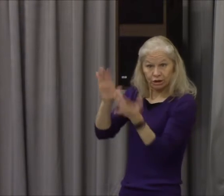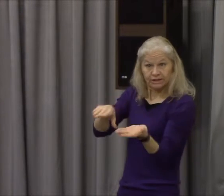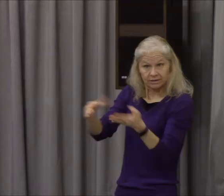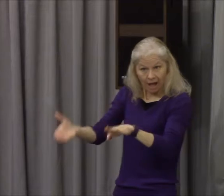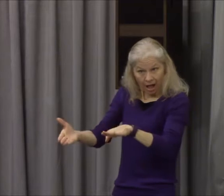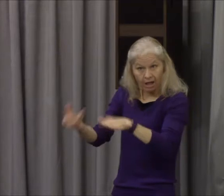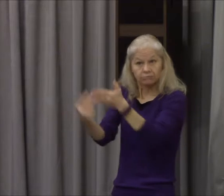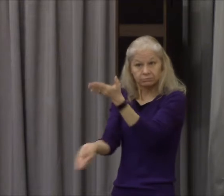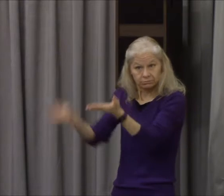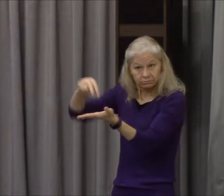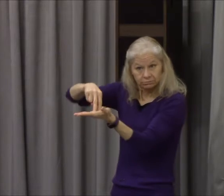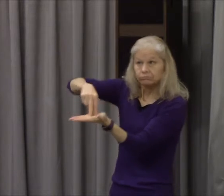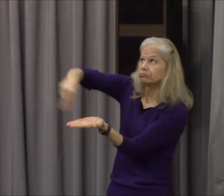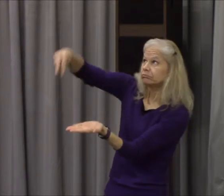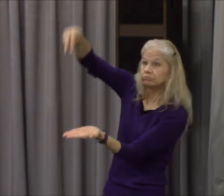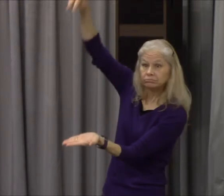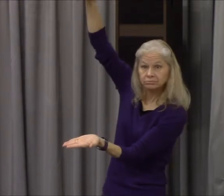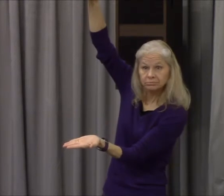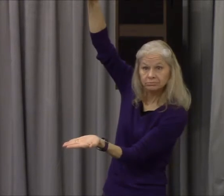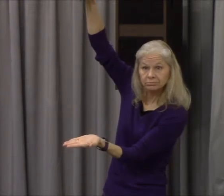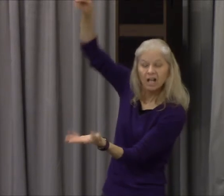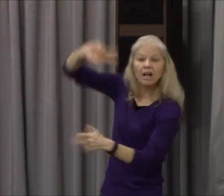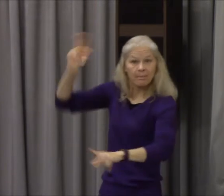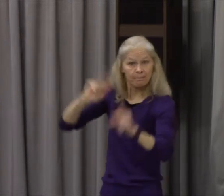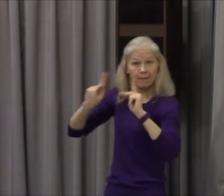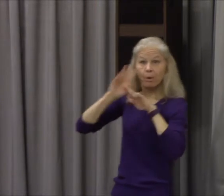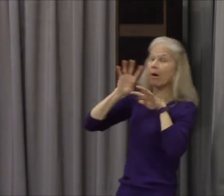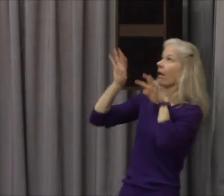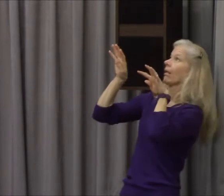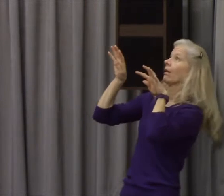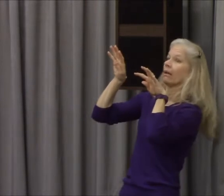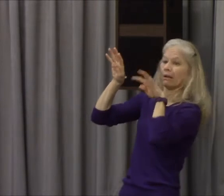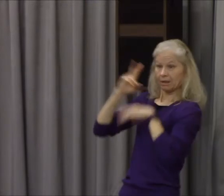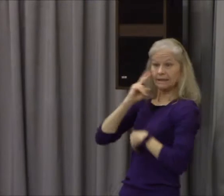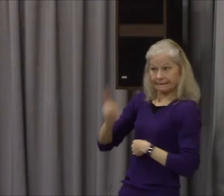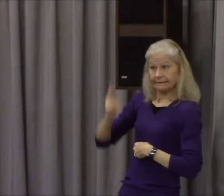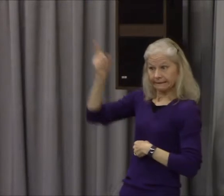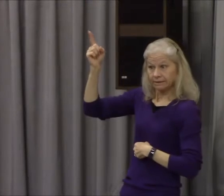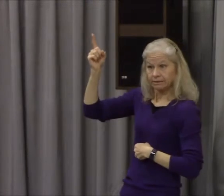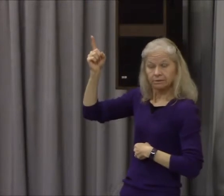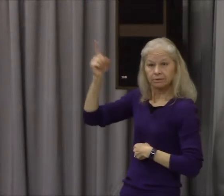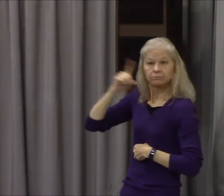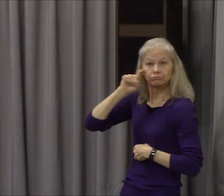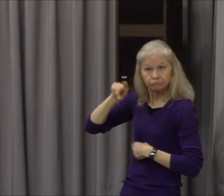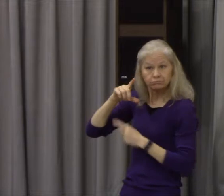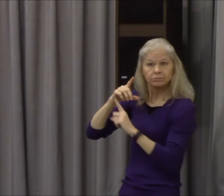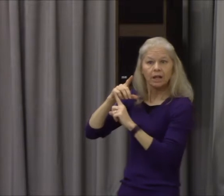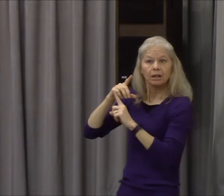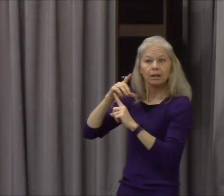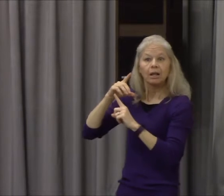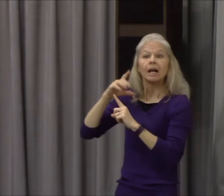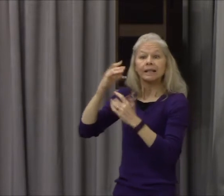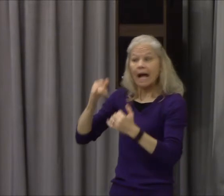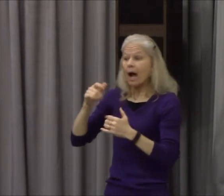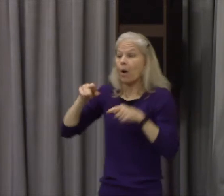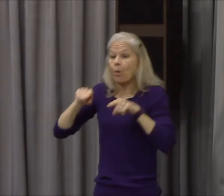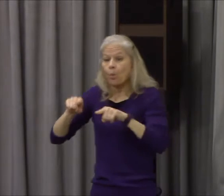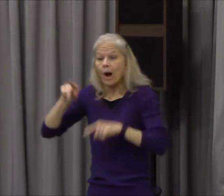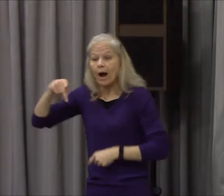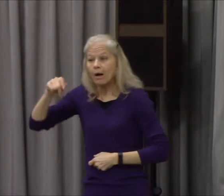And it was known that their message was he was risen again. And by the way, all those who